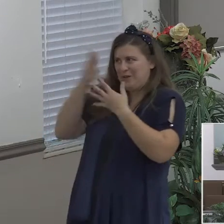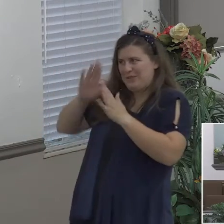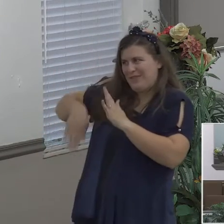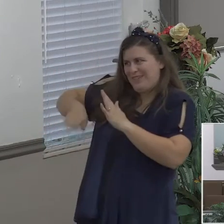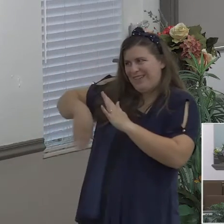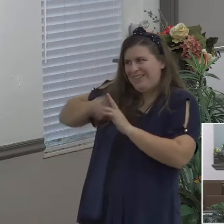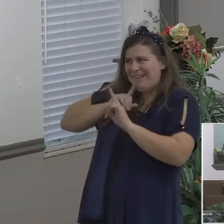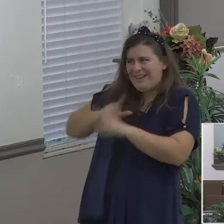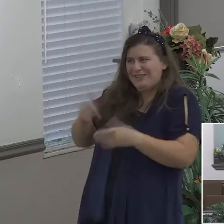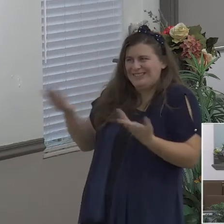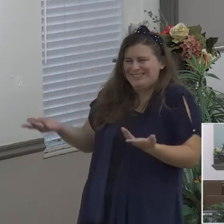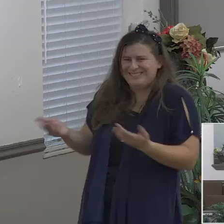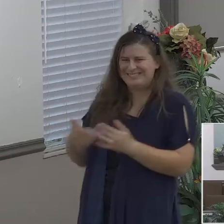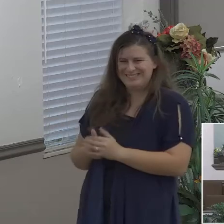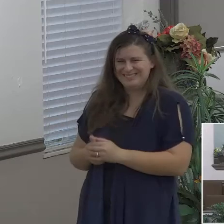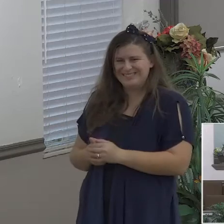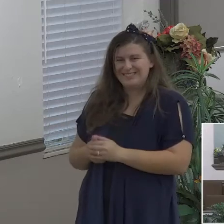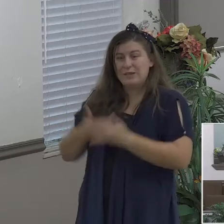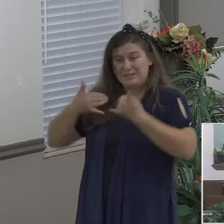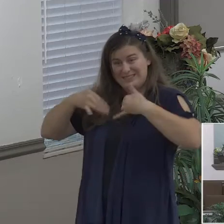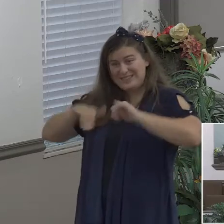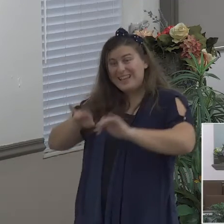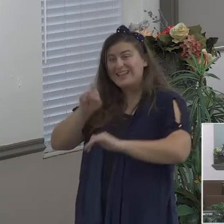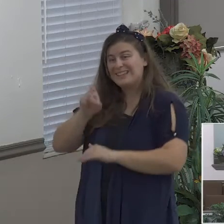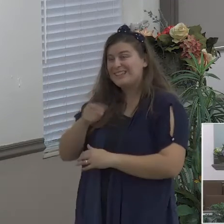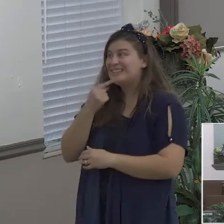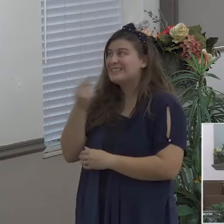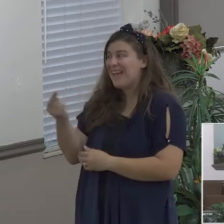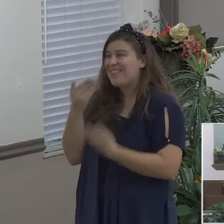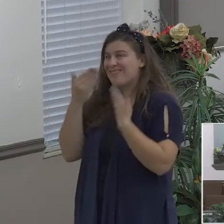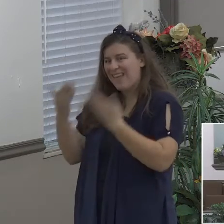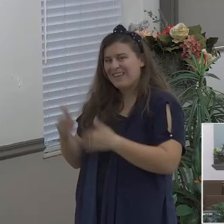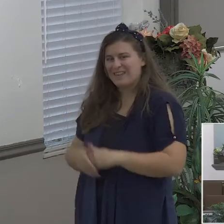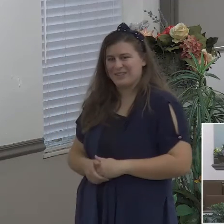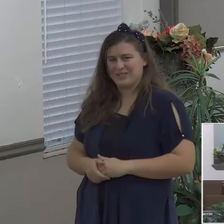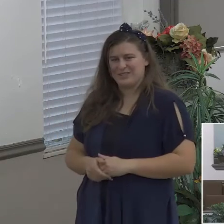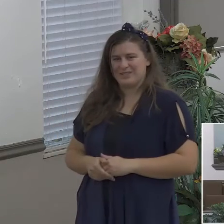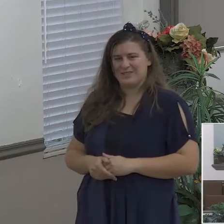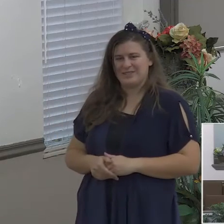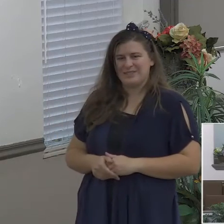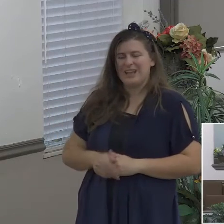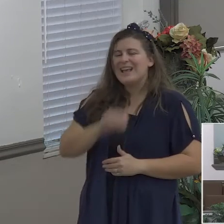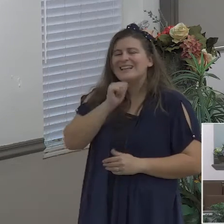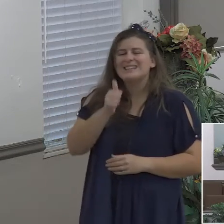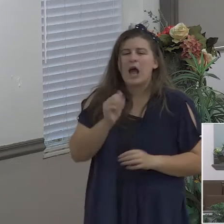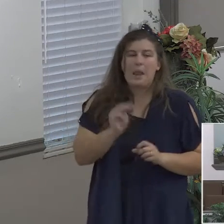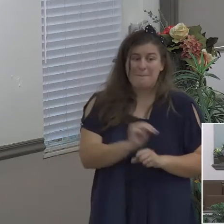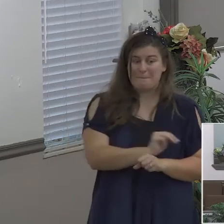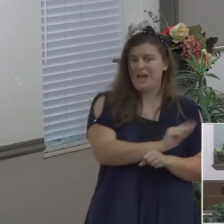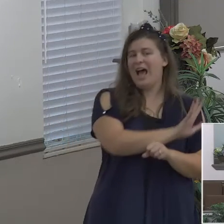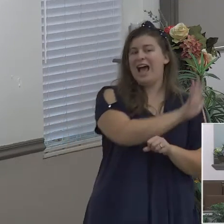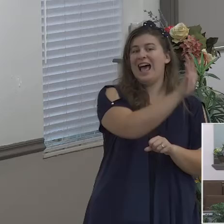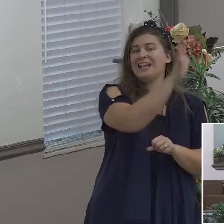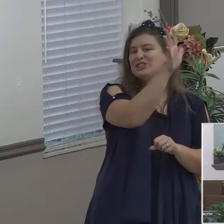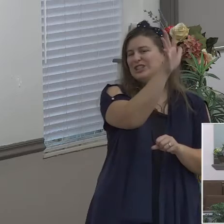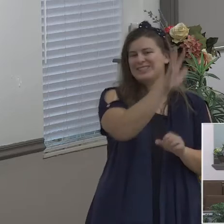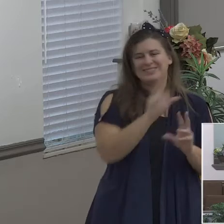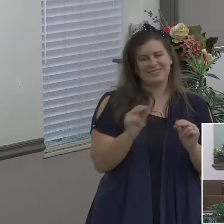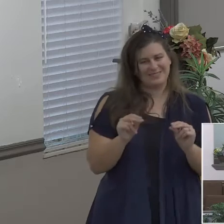this is not some magical thing this is real bona fide trust in God